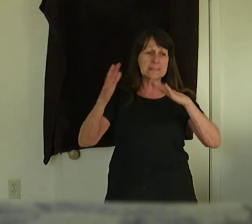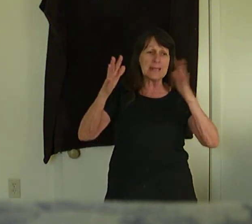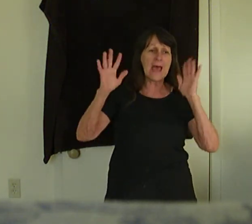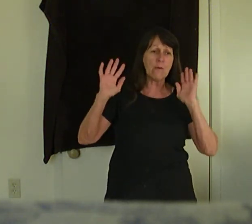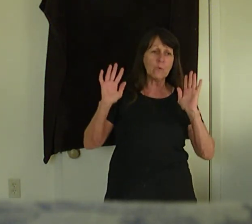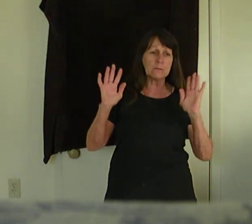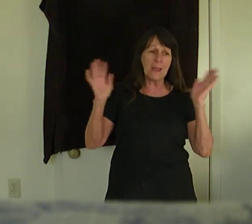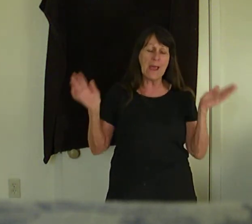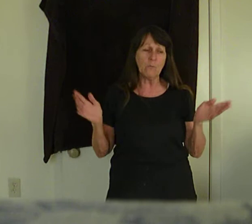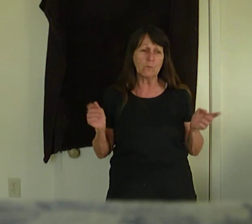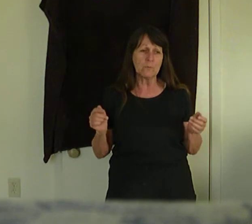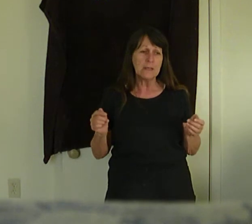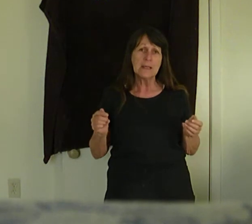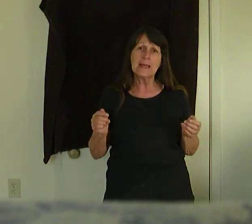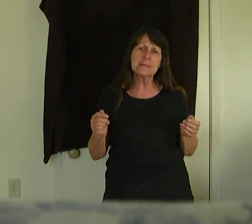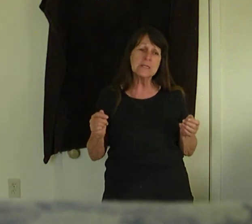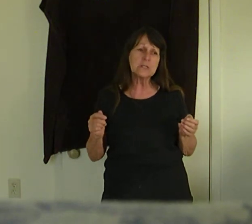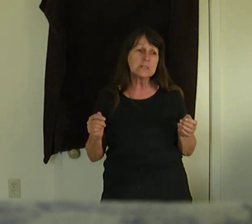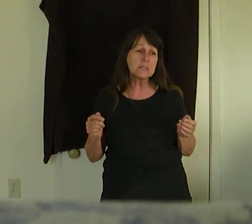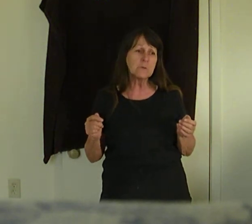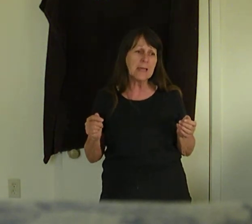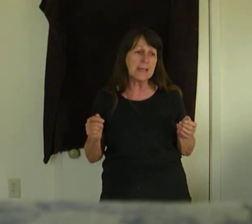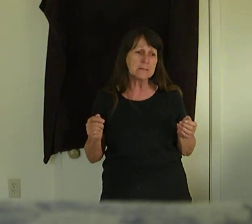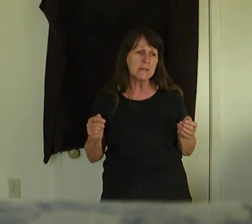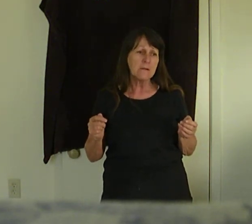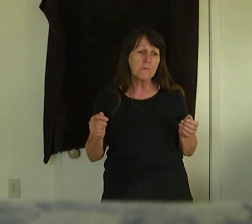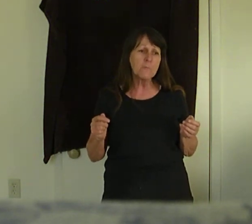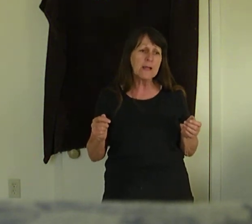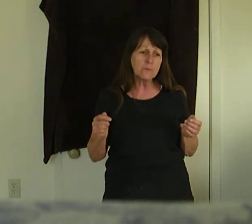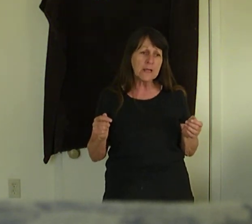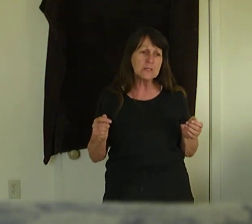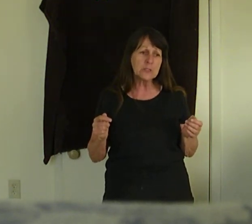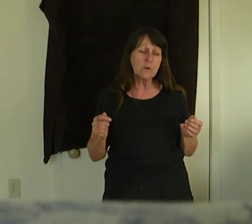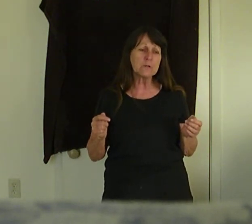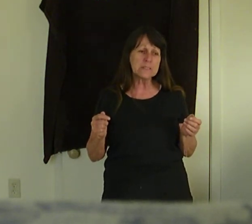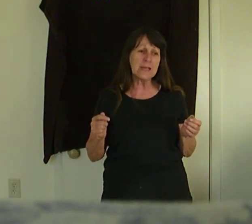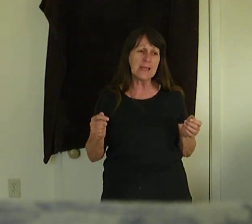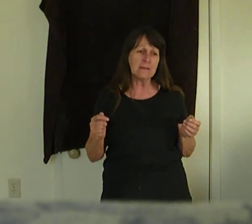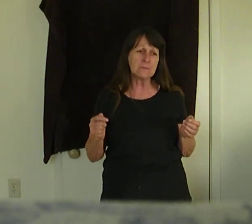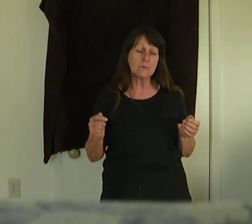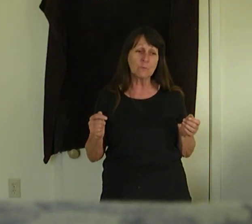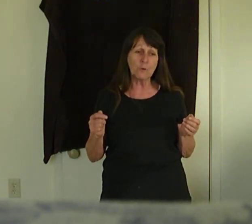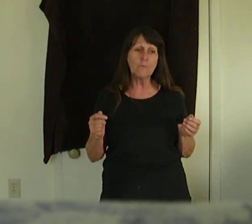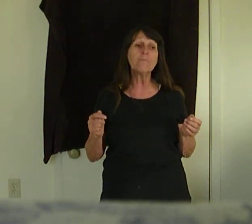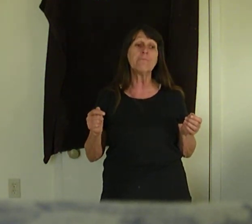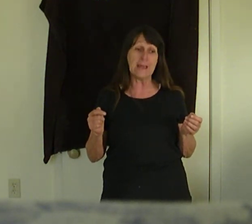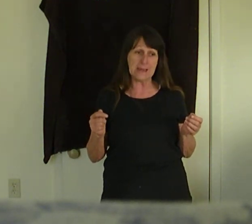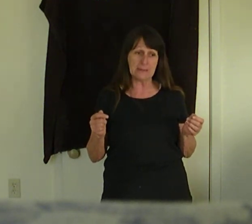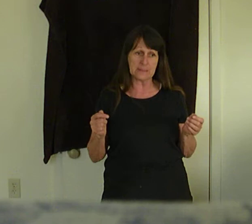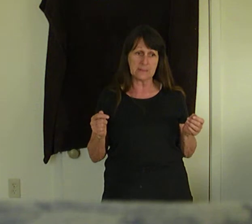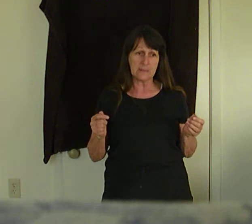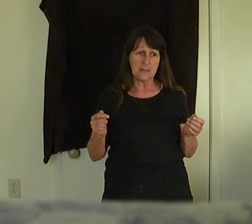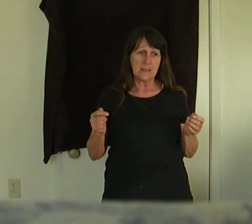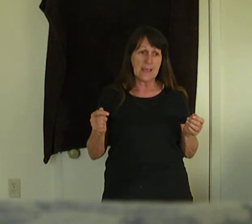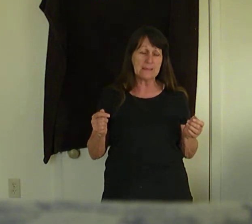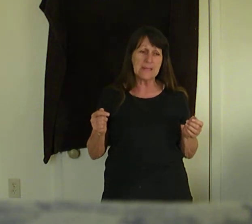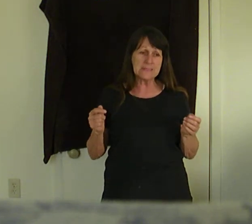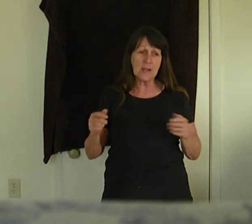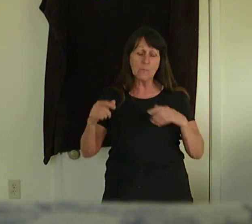light with power. Ephesians 2, 8. For by grace you are saved through faith. That's how we're